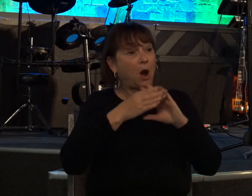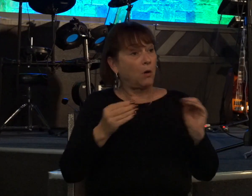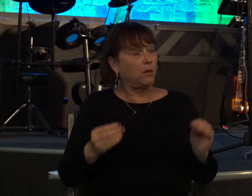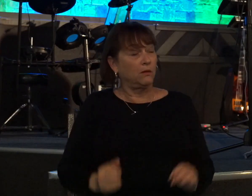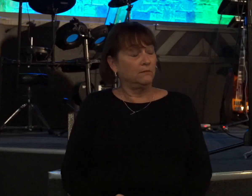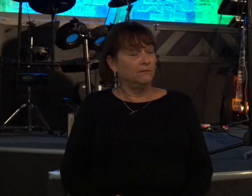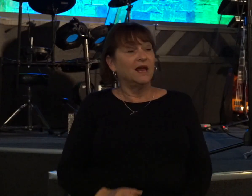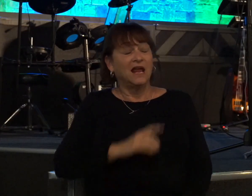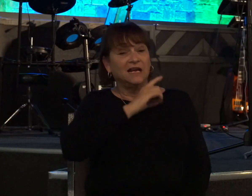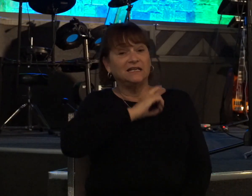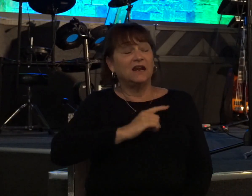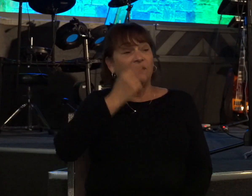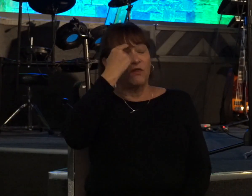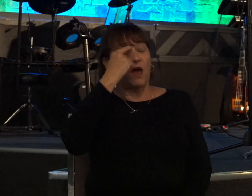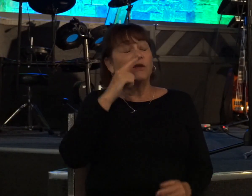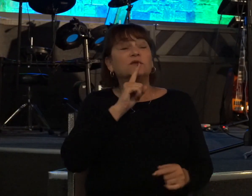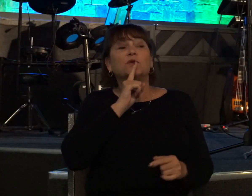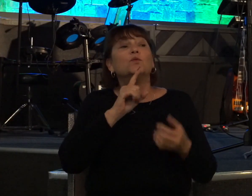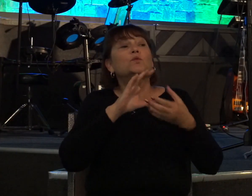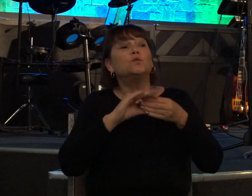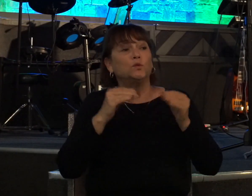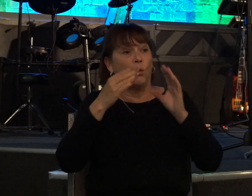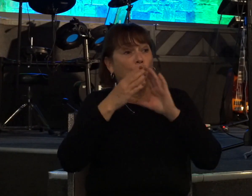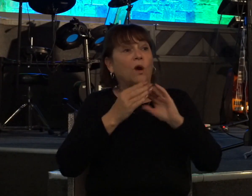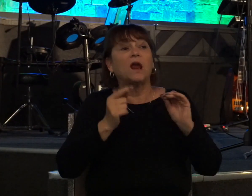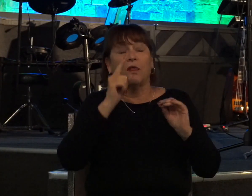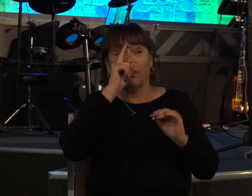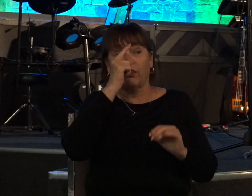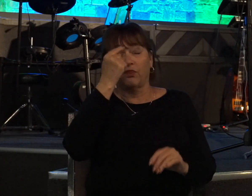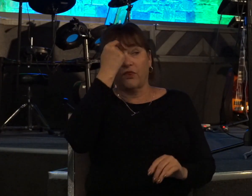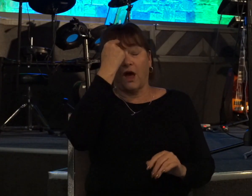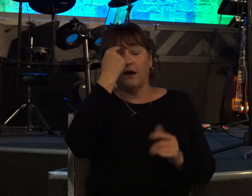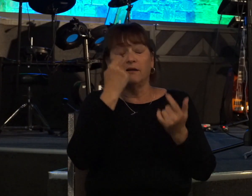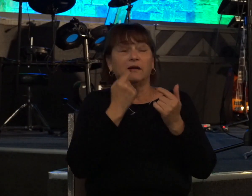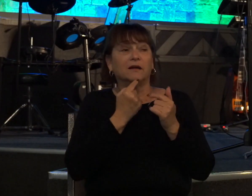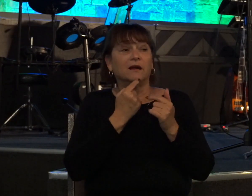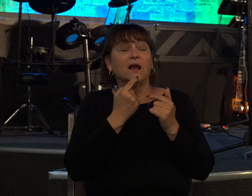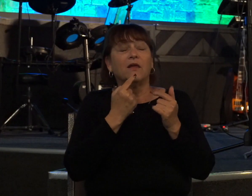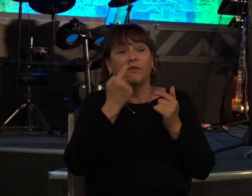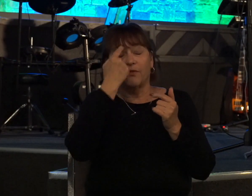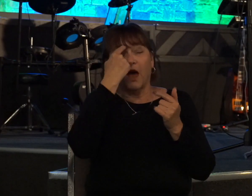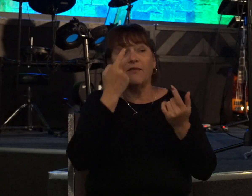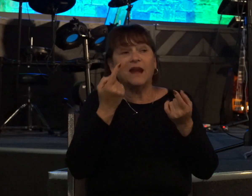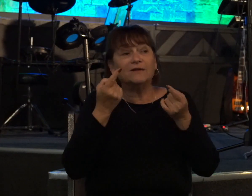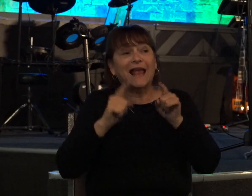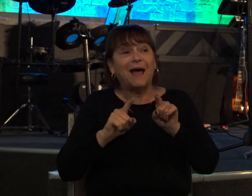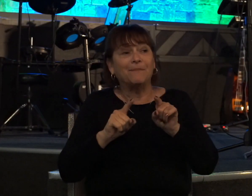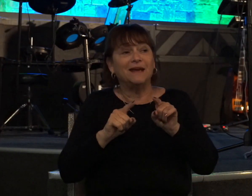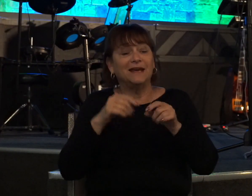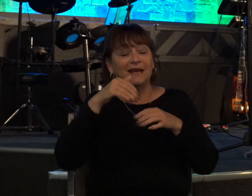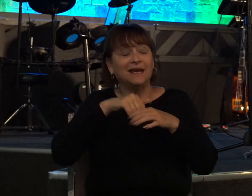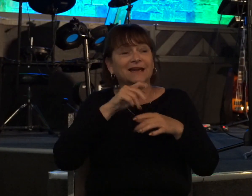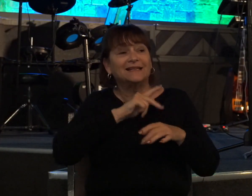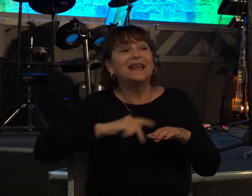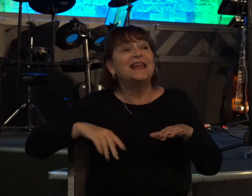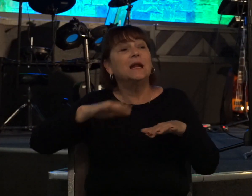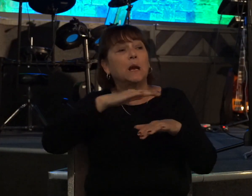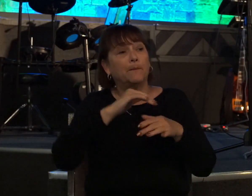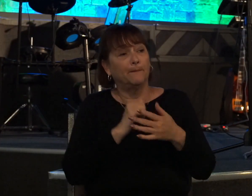david thought this was a true story that was taking place somewhere in his kingdom and